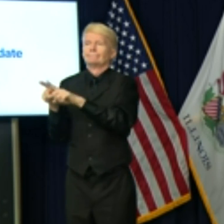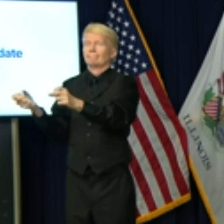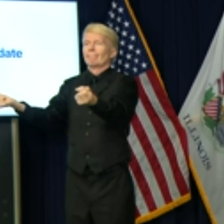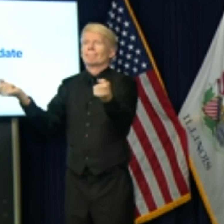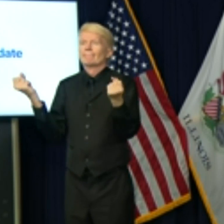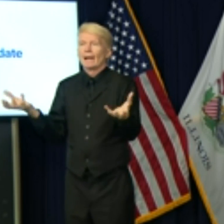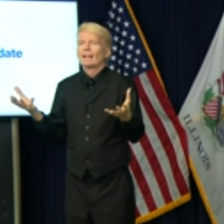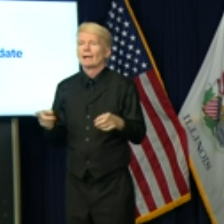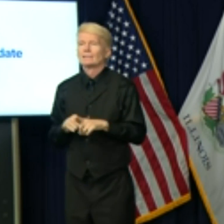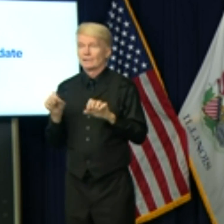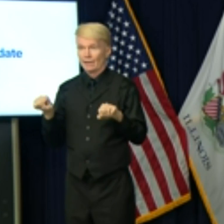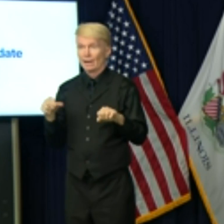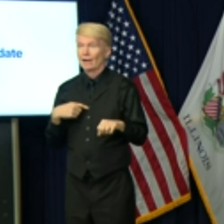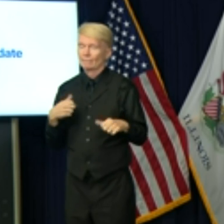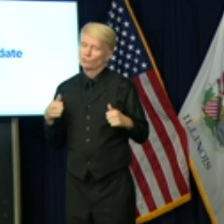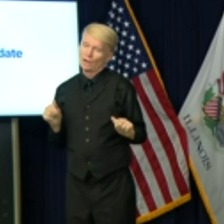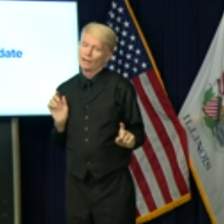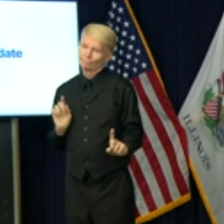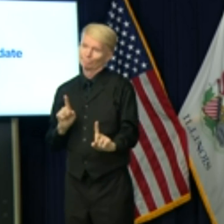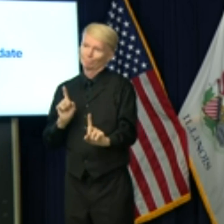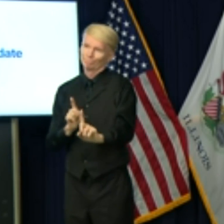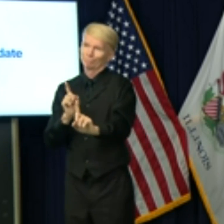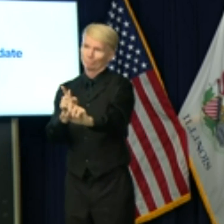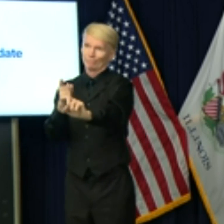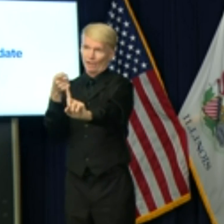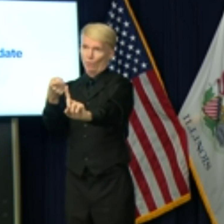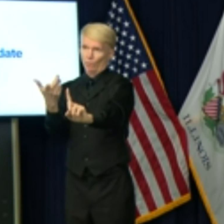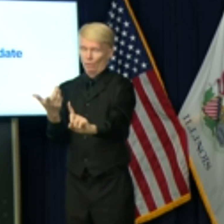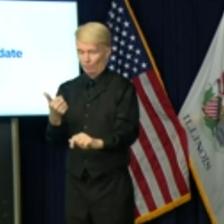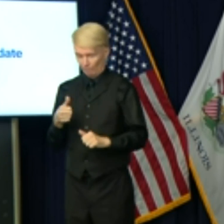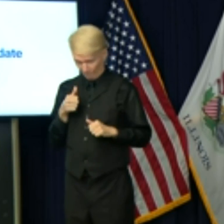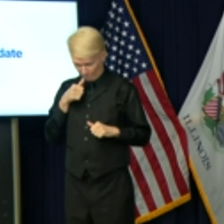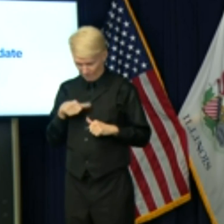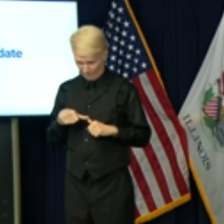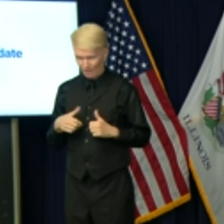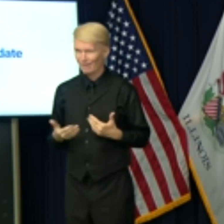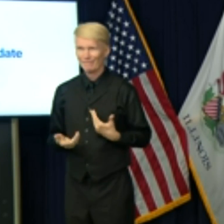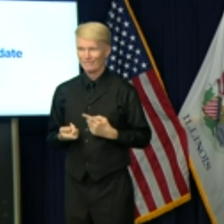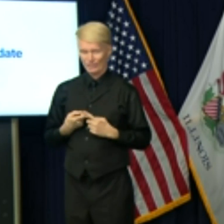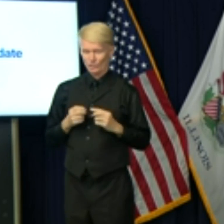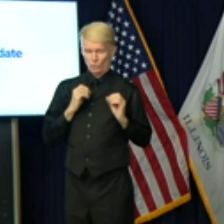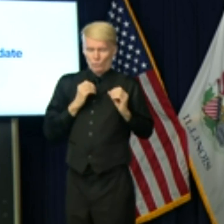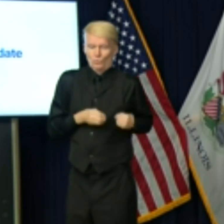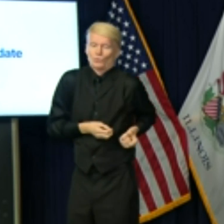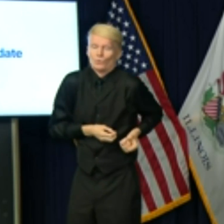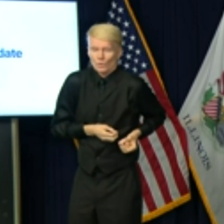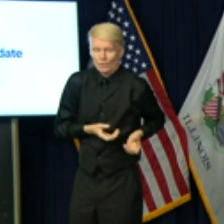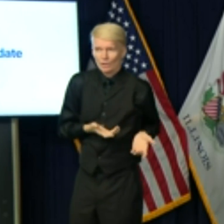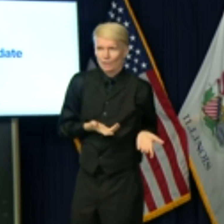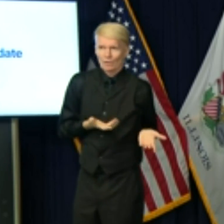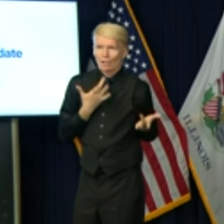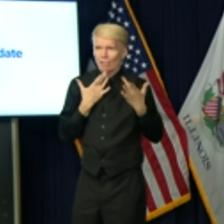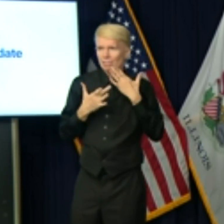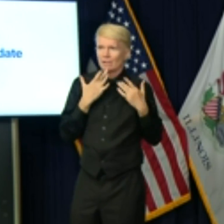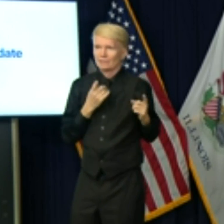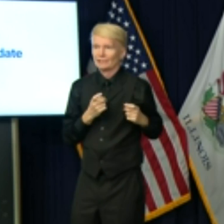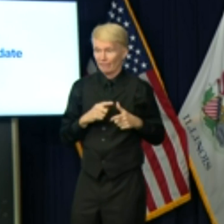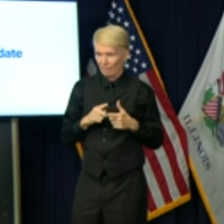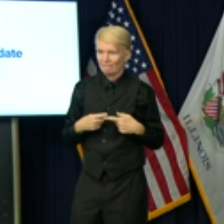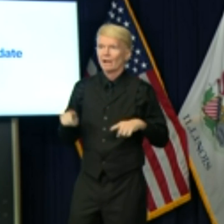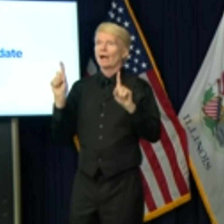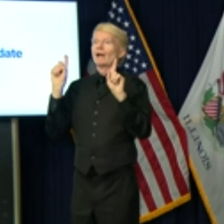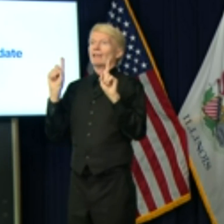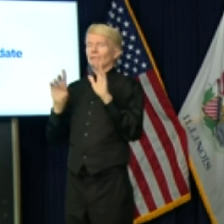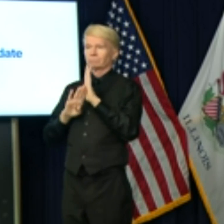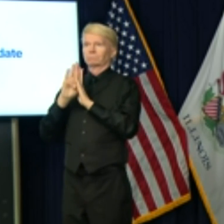And I am working our way toward that. Remember, we started out with nearly no tests. I think we were the first state to actually get a